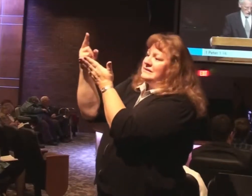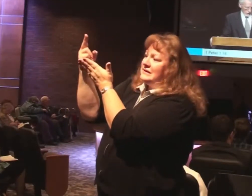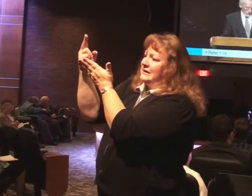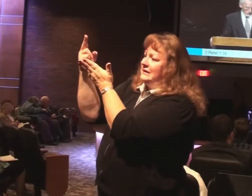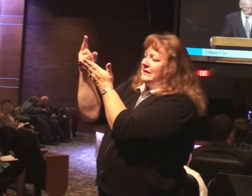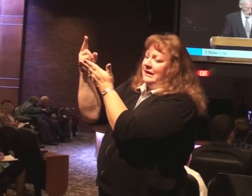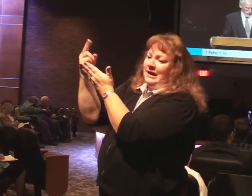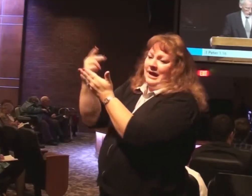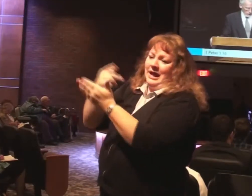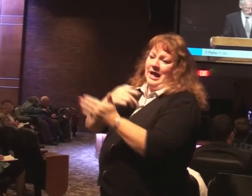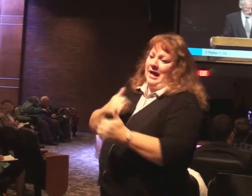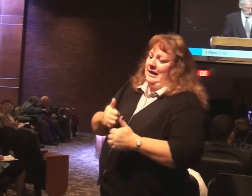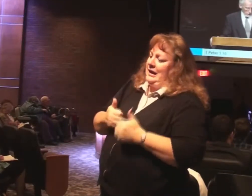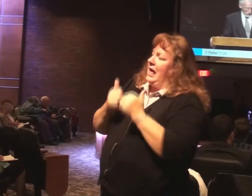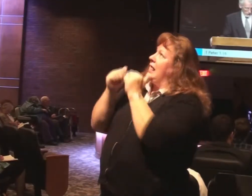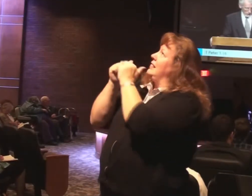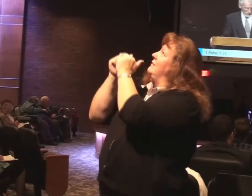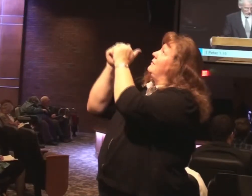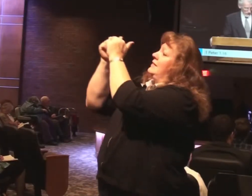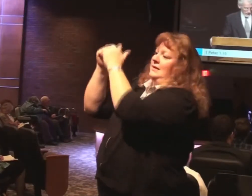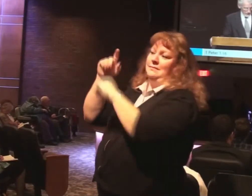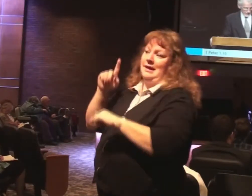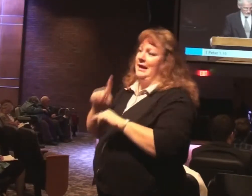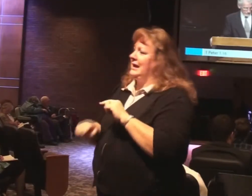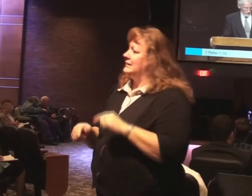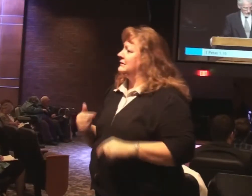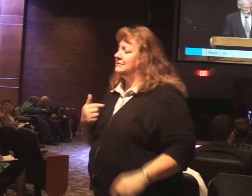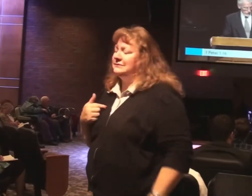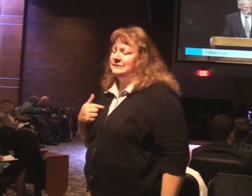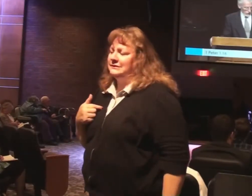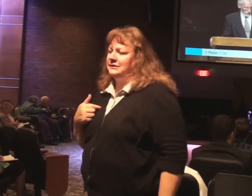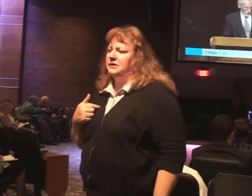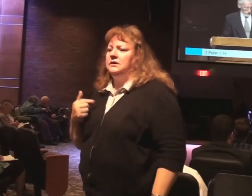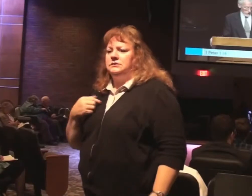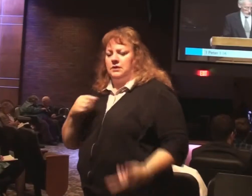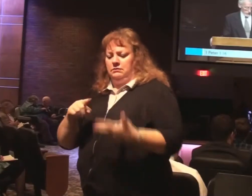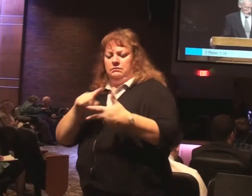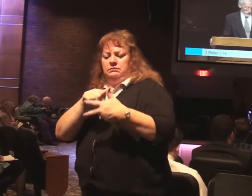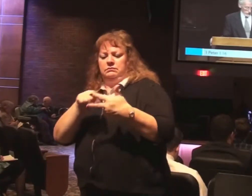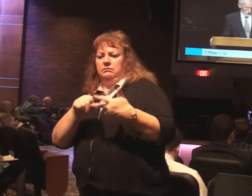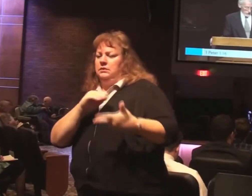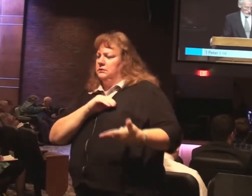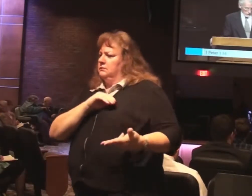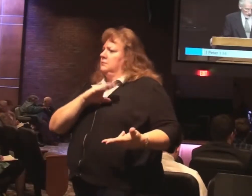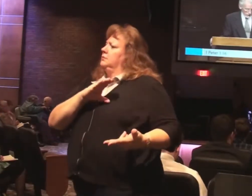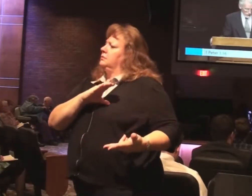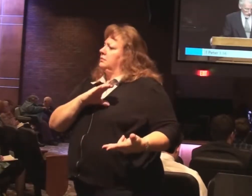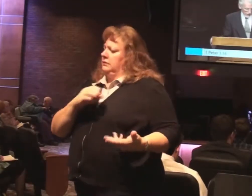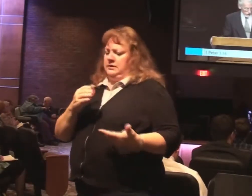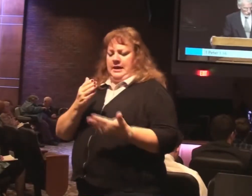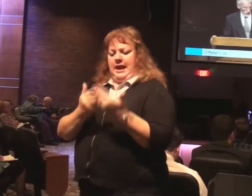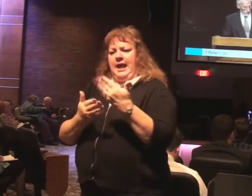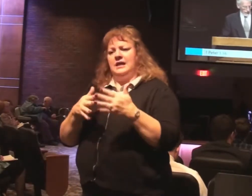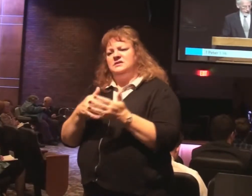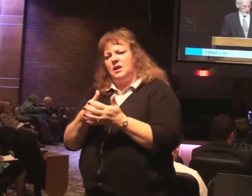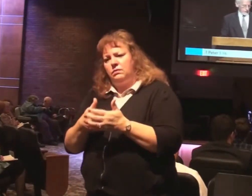cannot dwell in his presence. So that's encouragement to us. Strengthen the hands that are weak back in